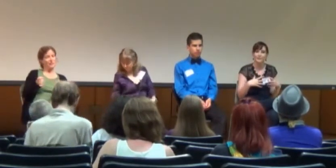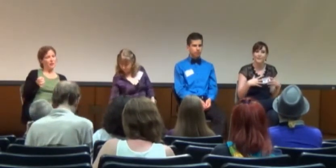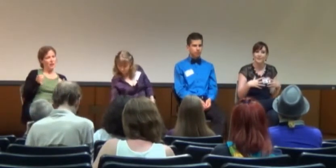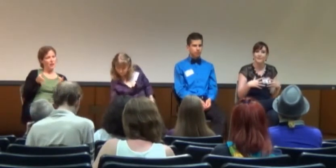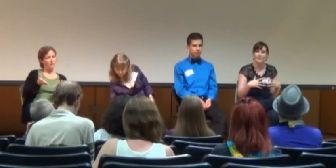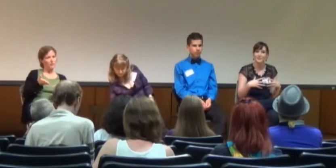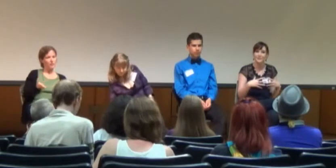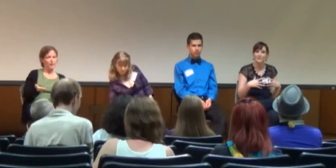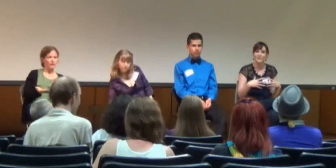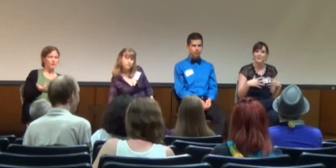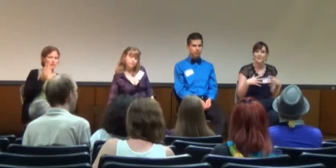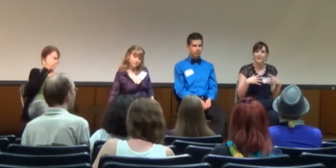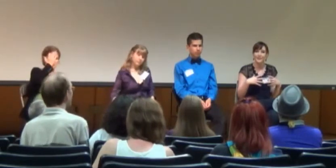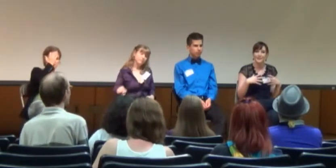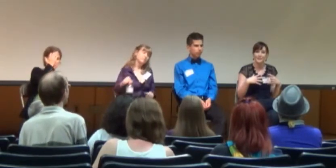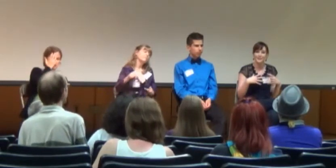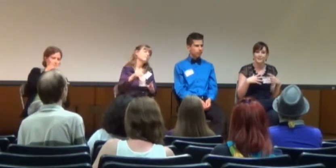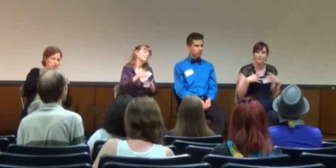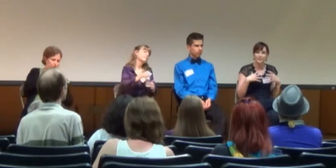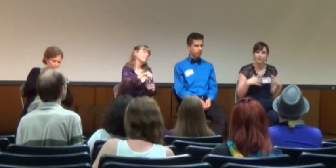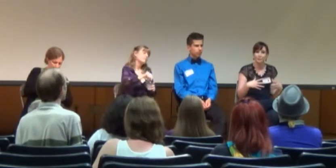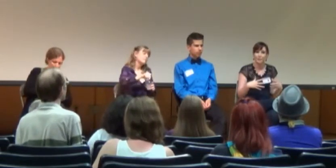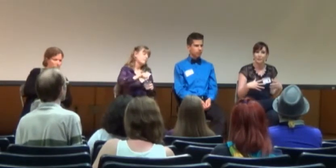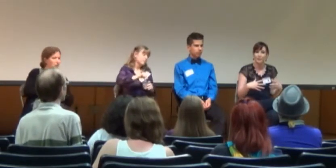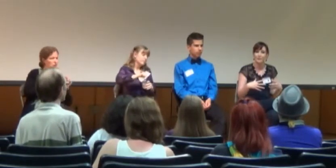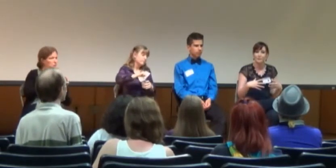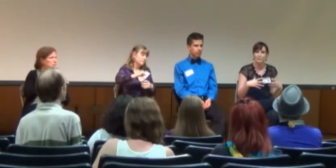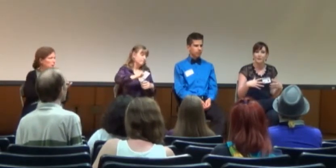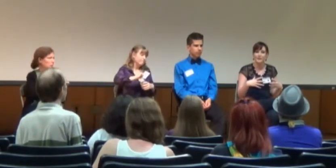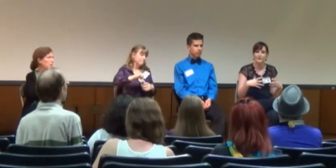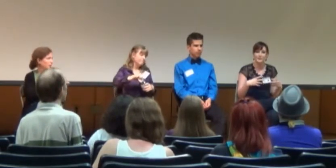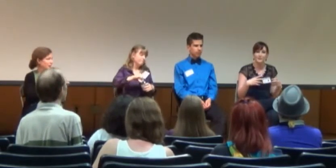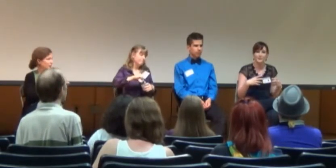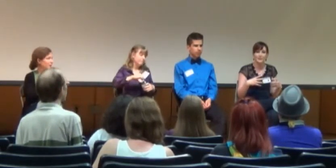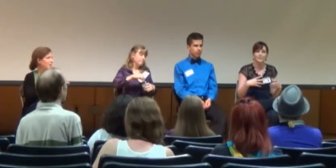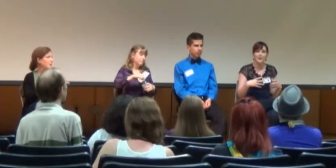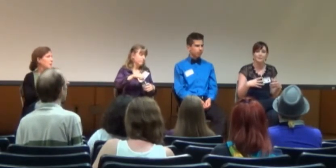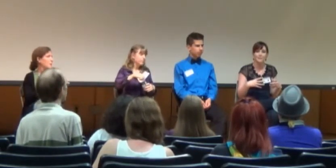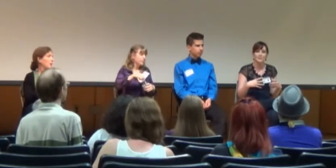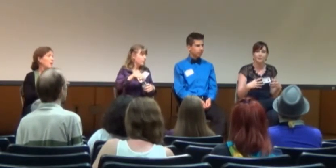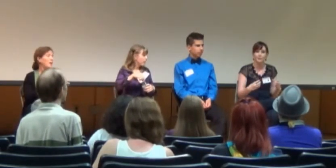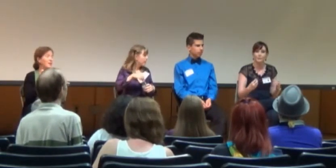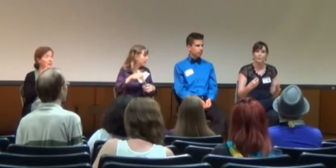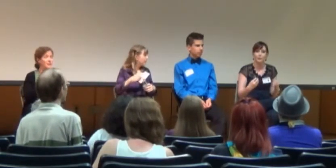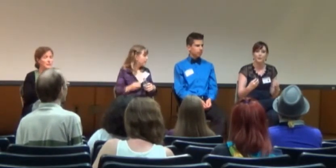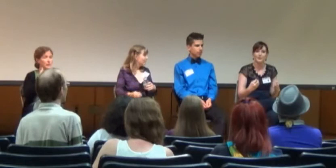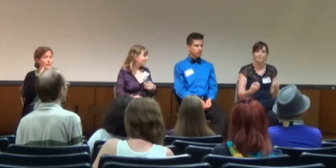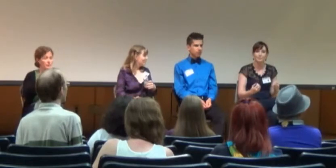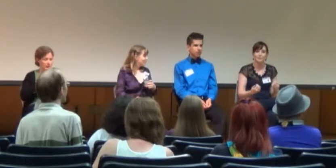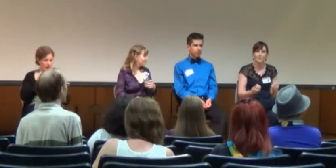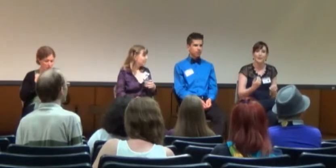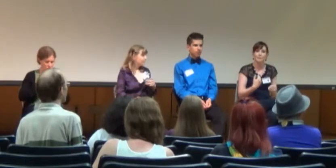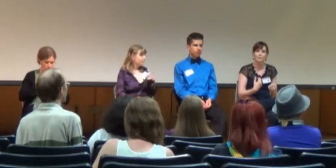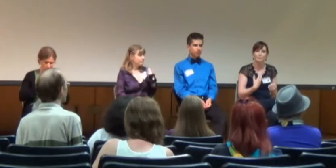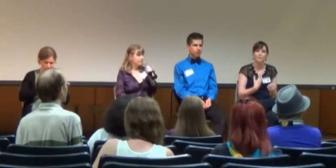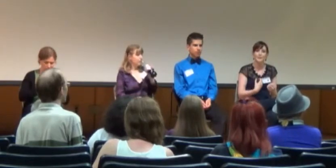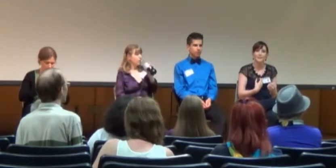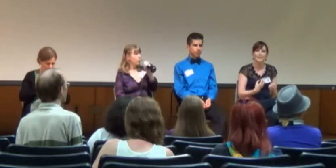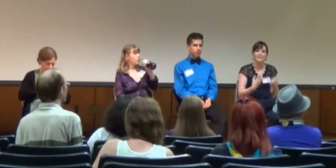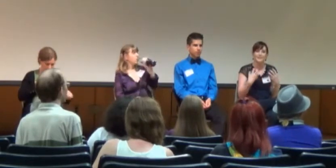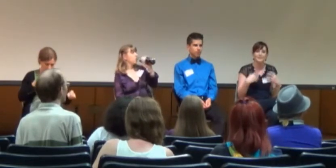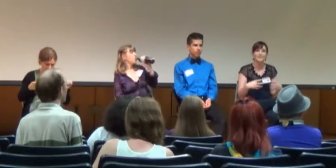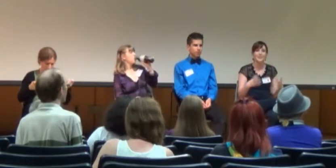awful stuff get to you, then you should be good. But sometimes those emotions can kind of